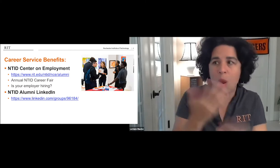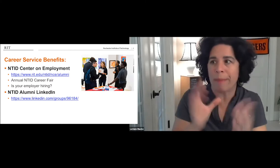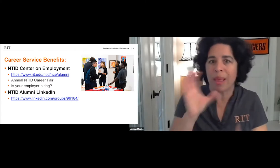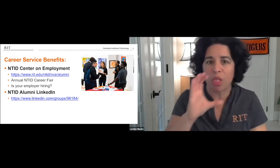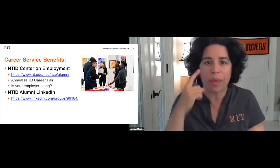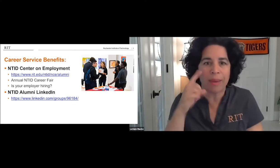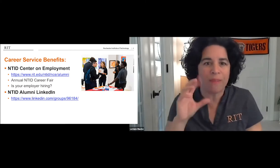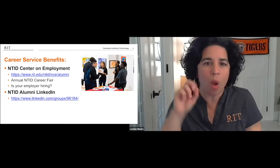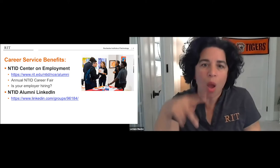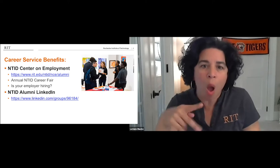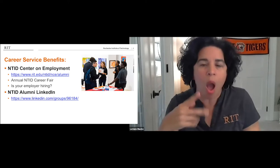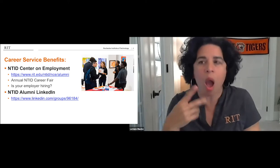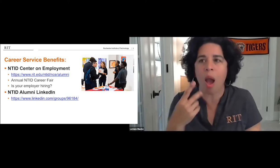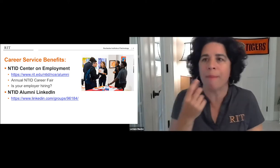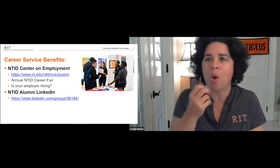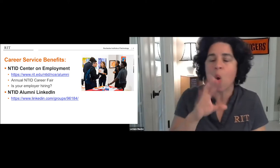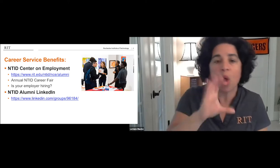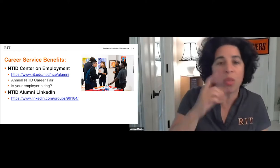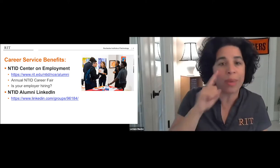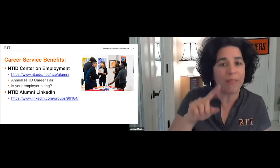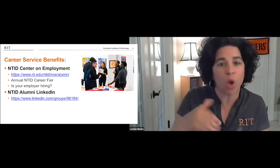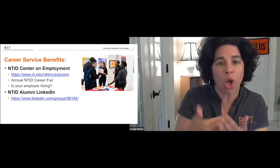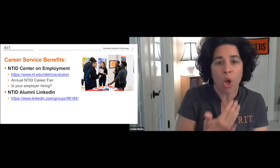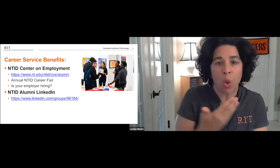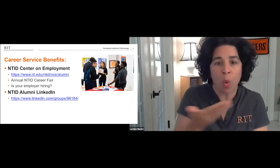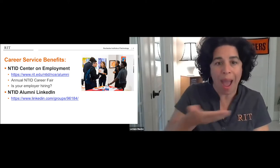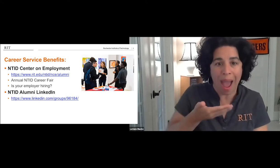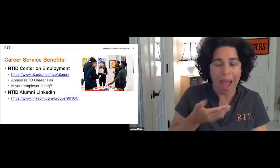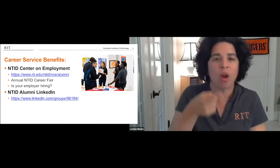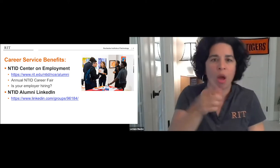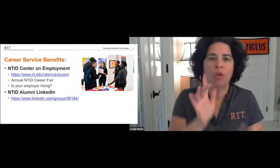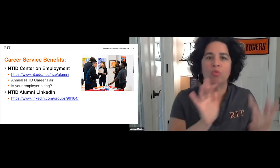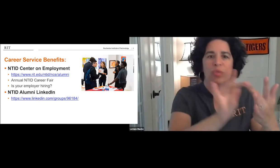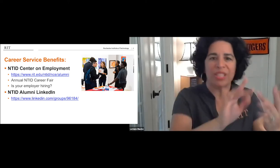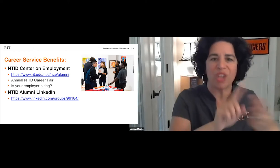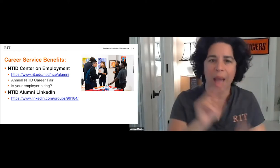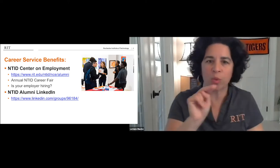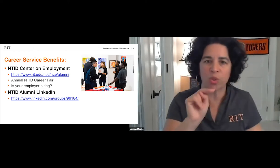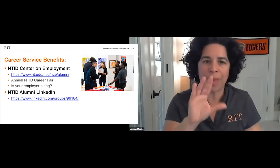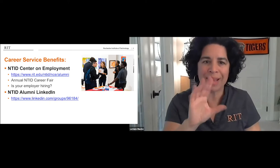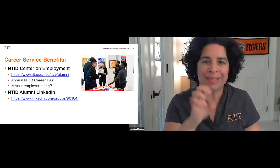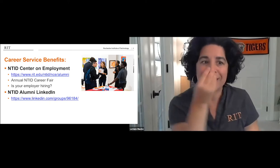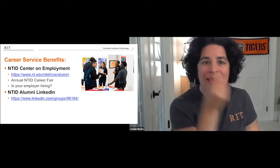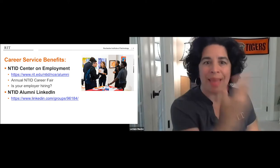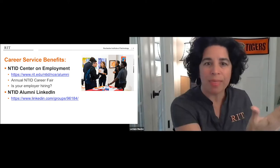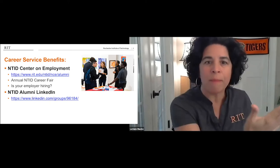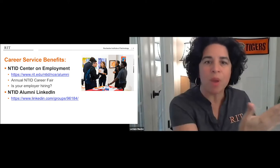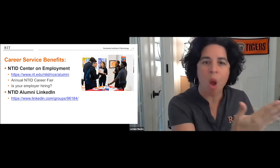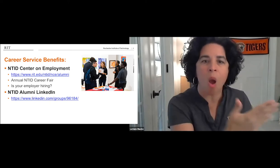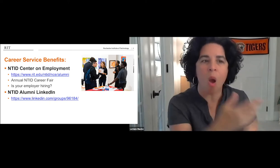already working and your employer is looking for a co-op student or looking for a new hire, you can also reach